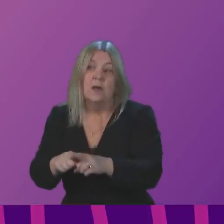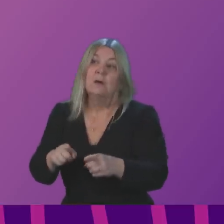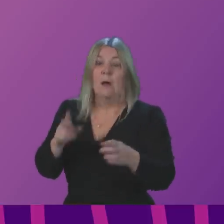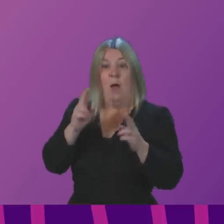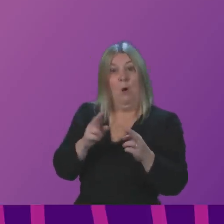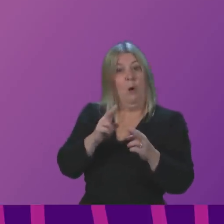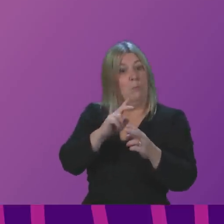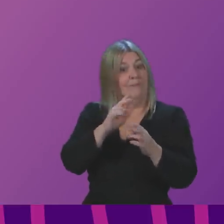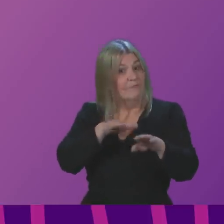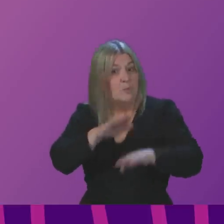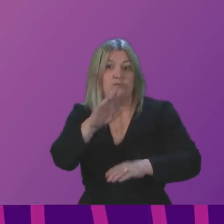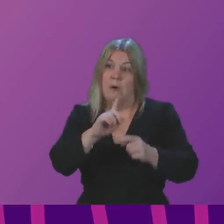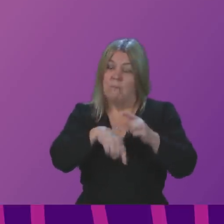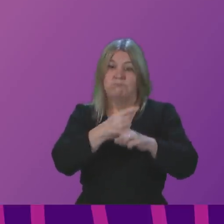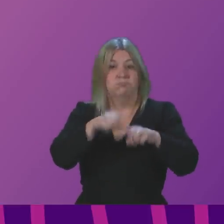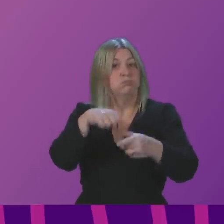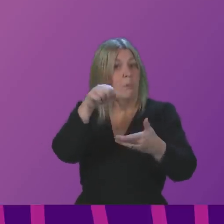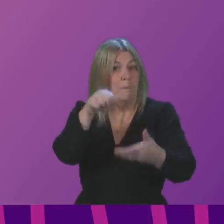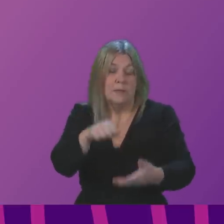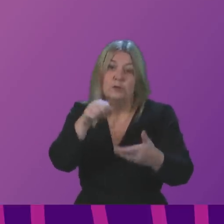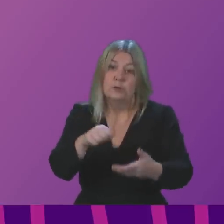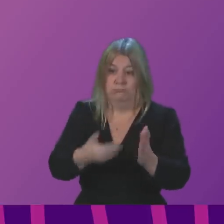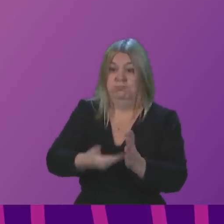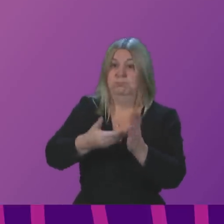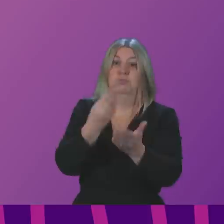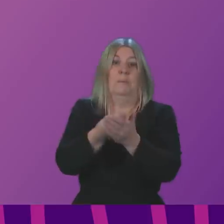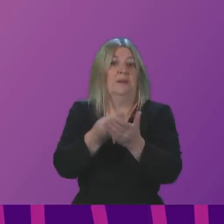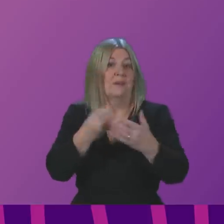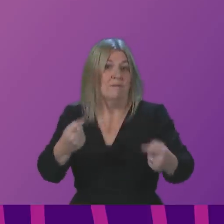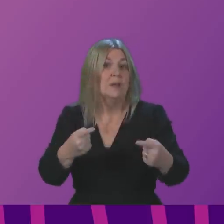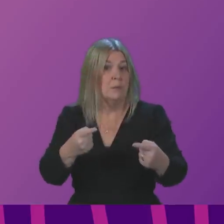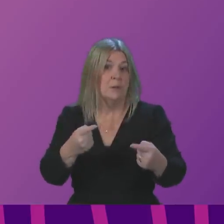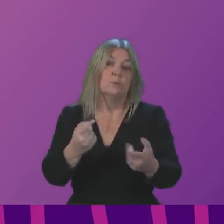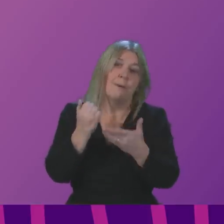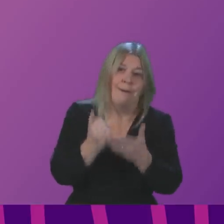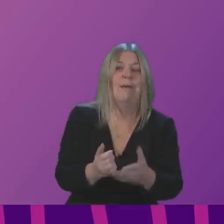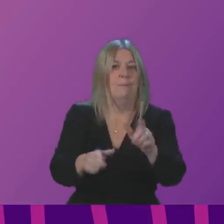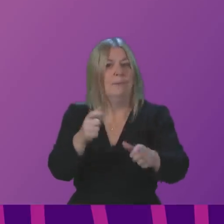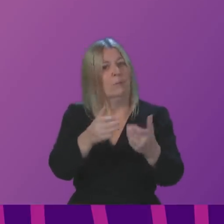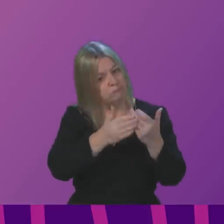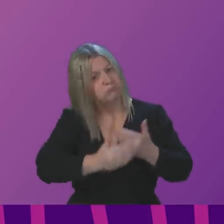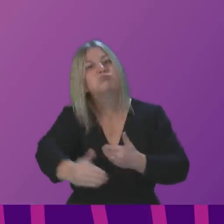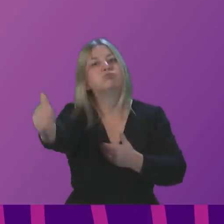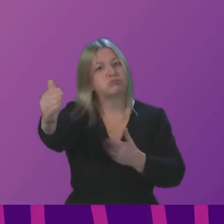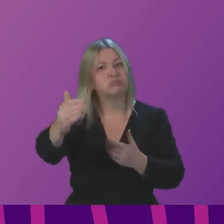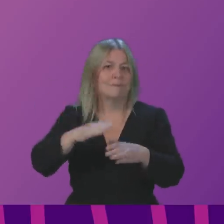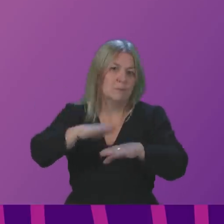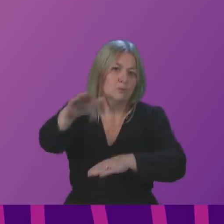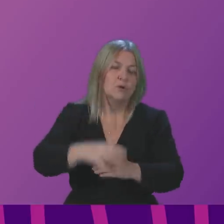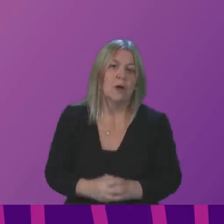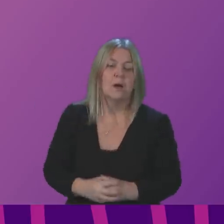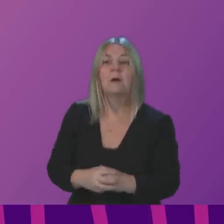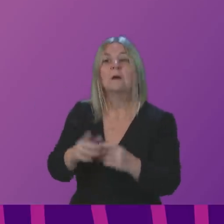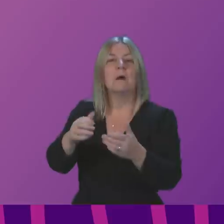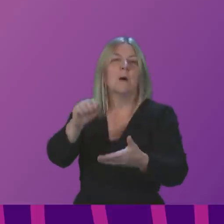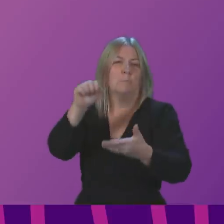to come as we continue to understand and respond to long COVID. I can't. I'm not going to pre-empt the budget next week,